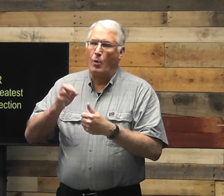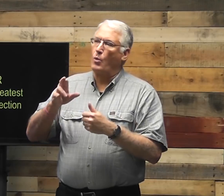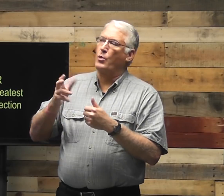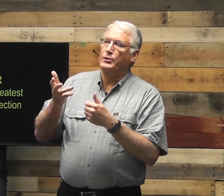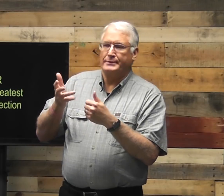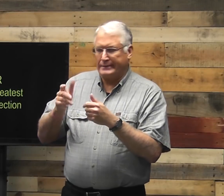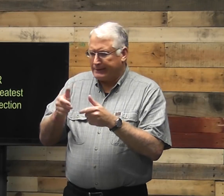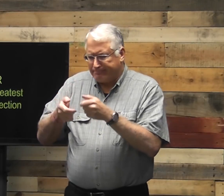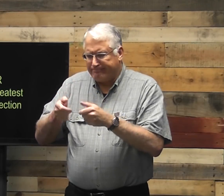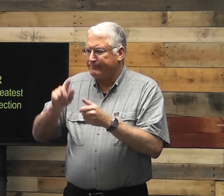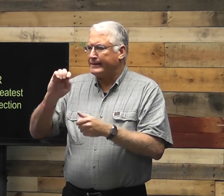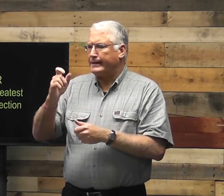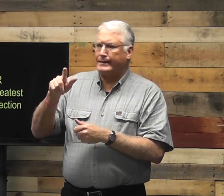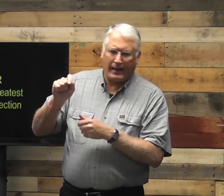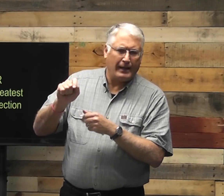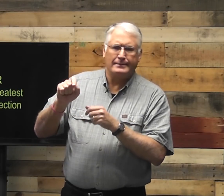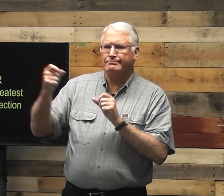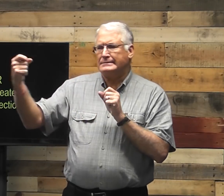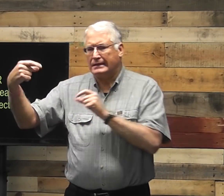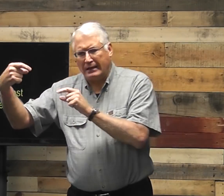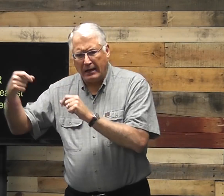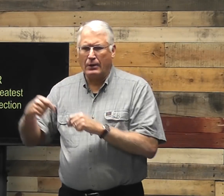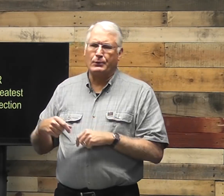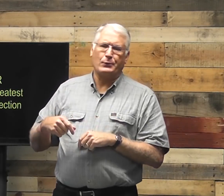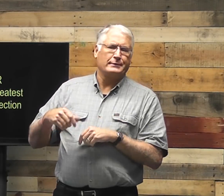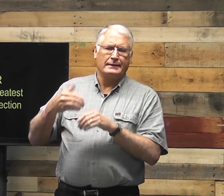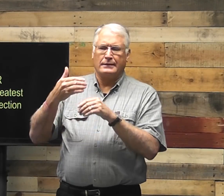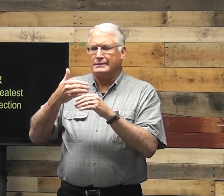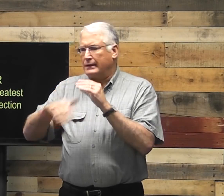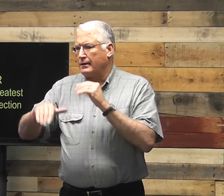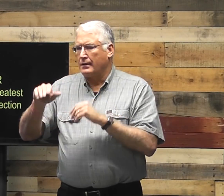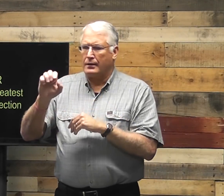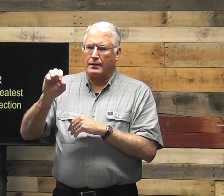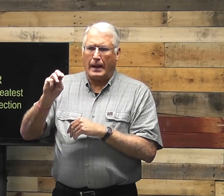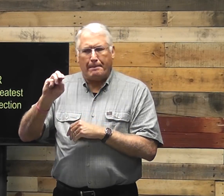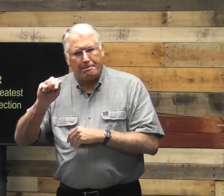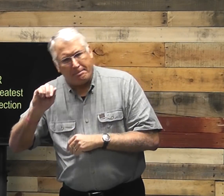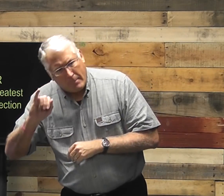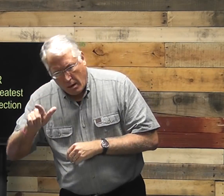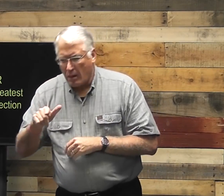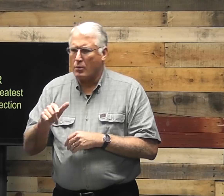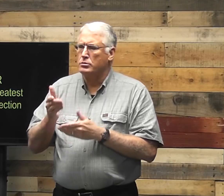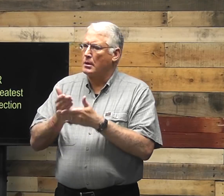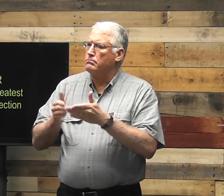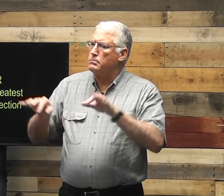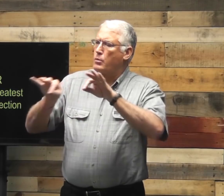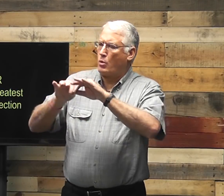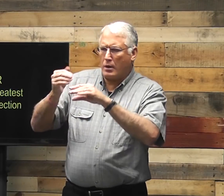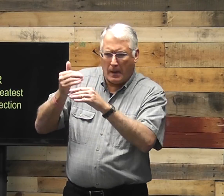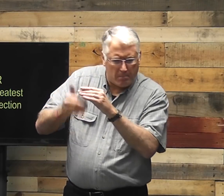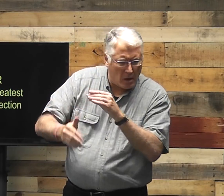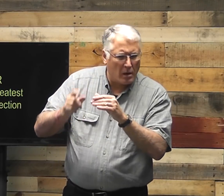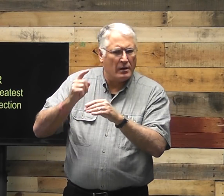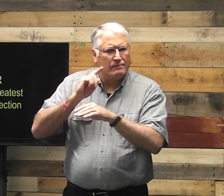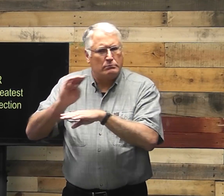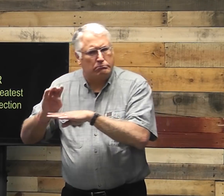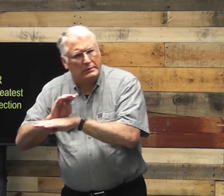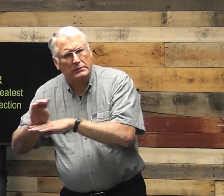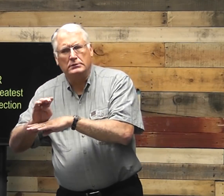enjoy playing games on them or texting, emailing. You know, some things are important